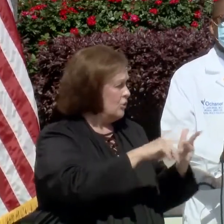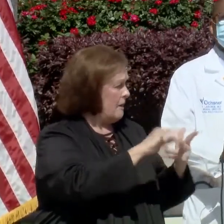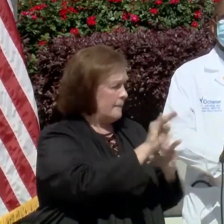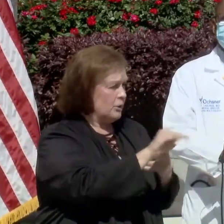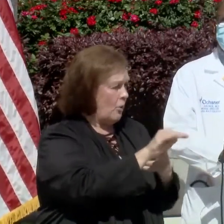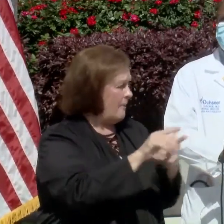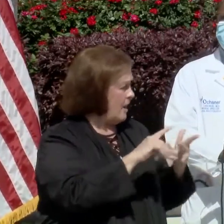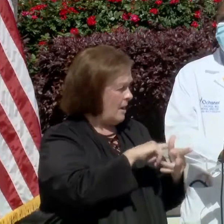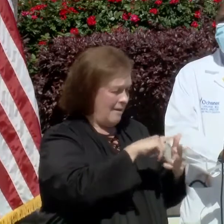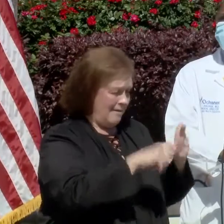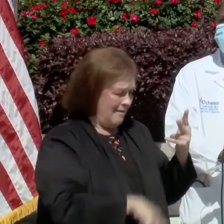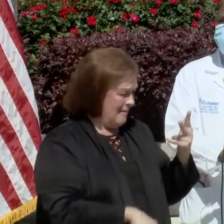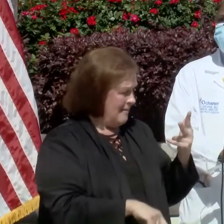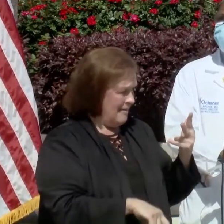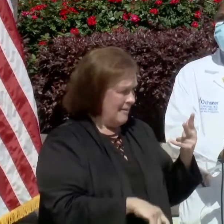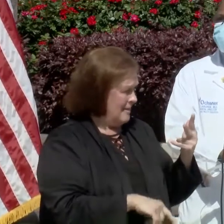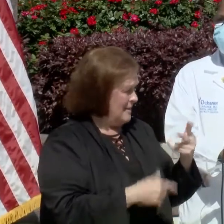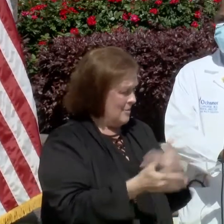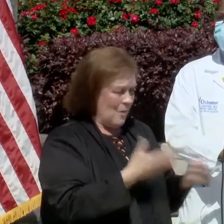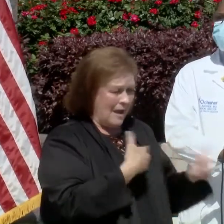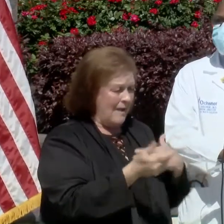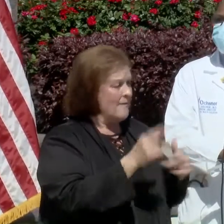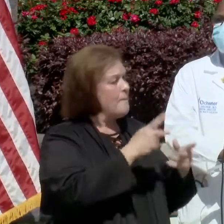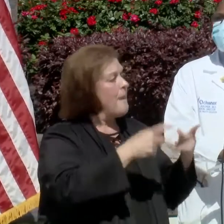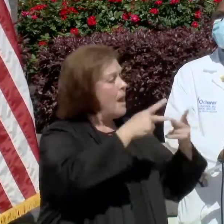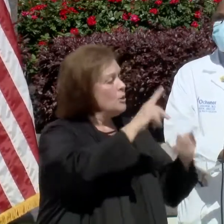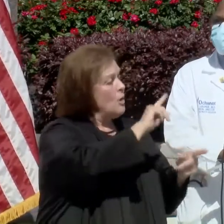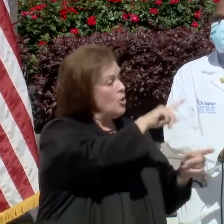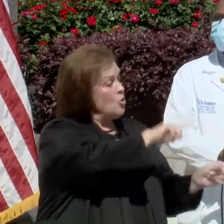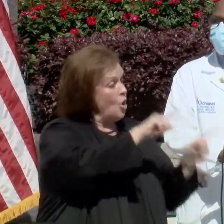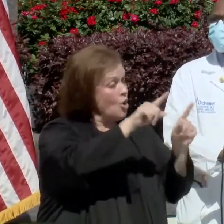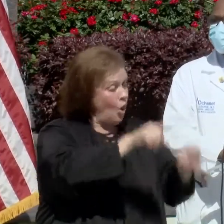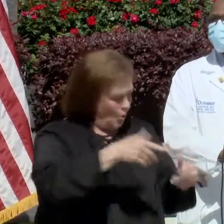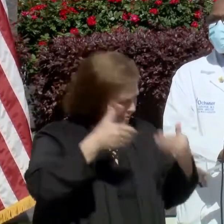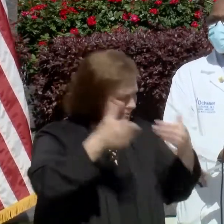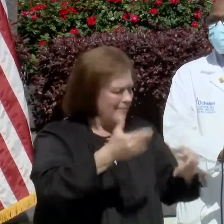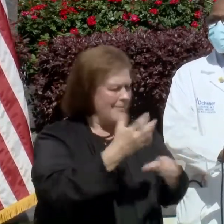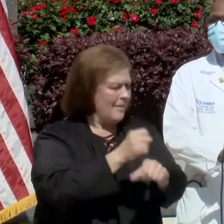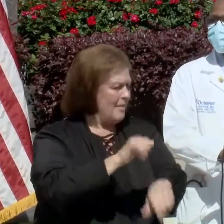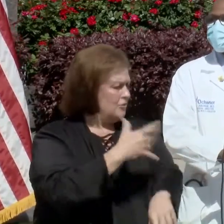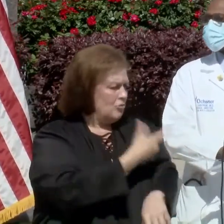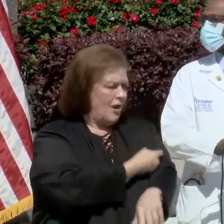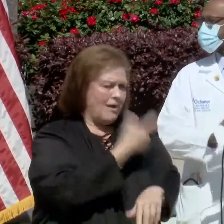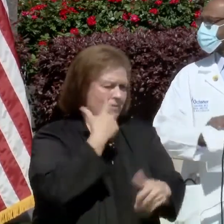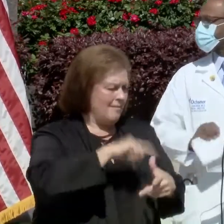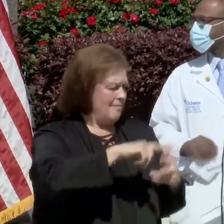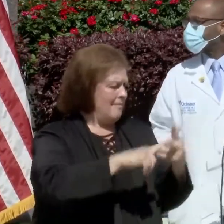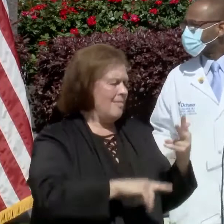Moderna, whatever vaccine that you can actually get is the best one at this point in time.